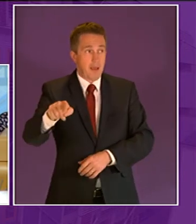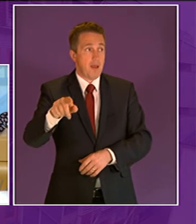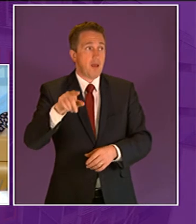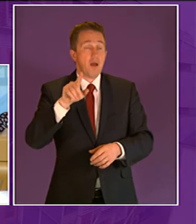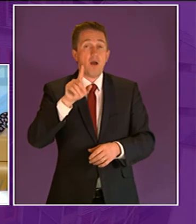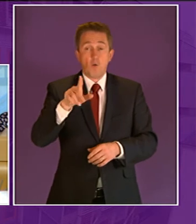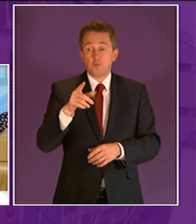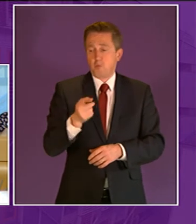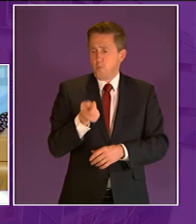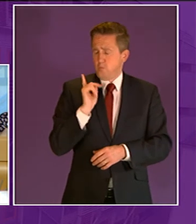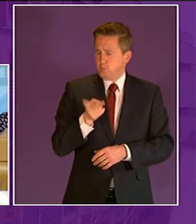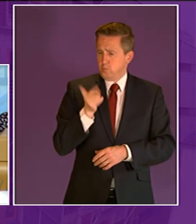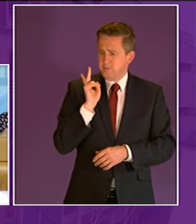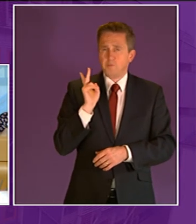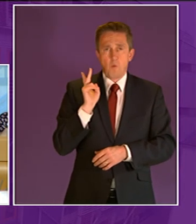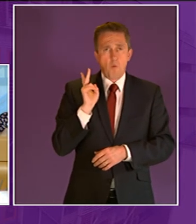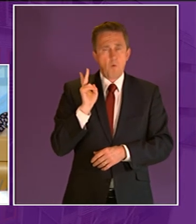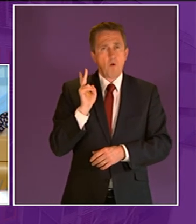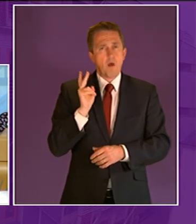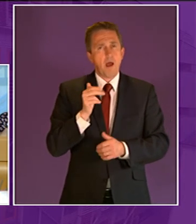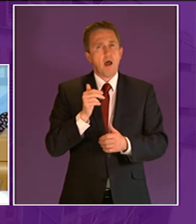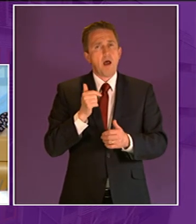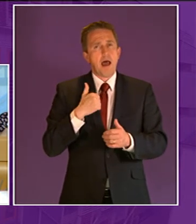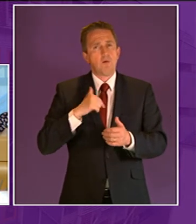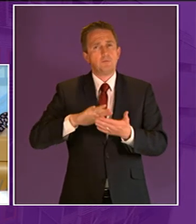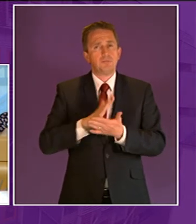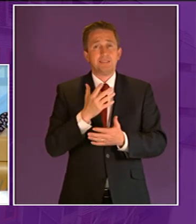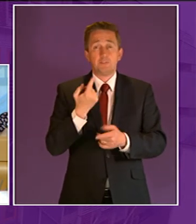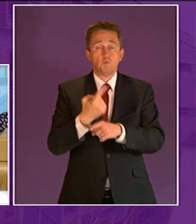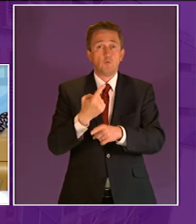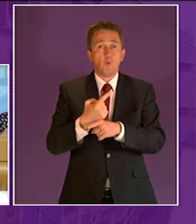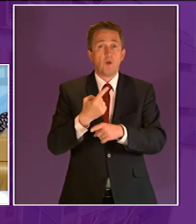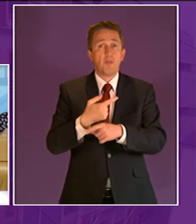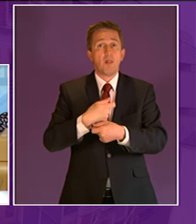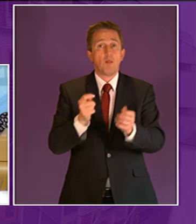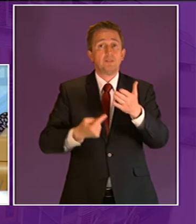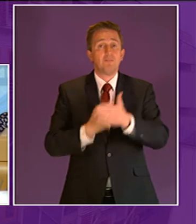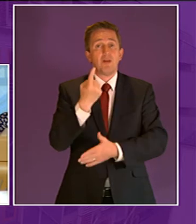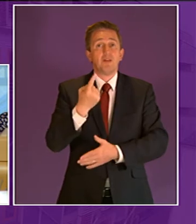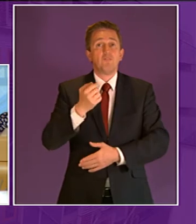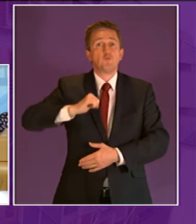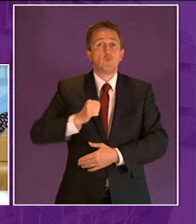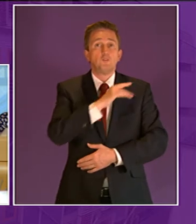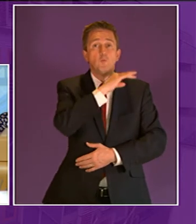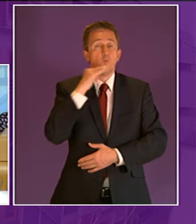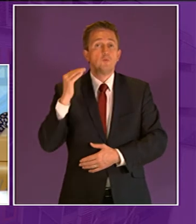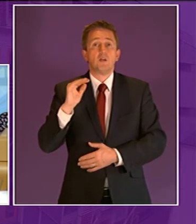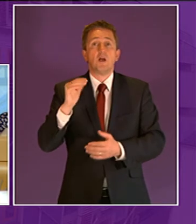week or two ago i had the privilege of speaking at the launch event for the visit to scottish waters of the greenpeace vessel beluga